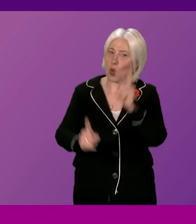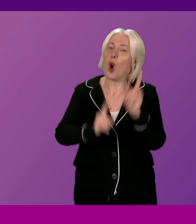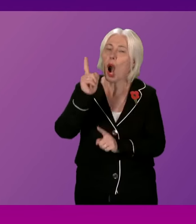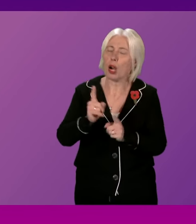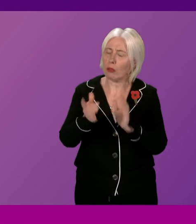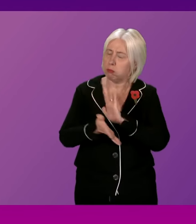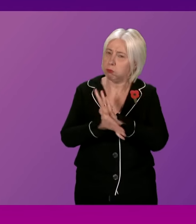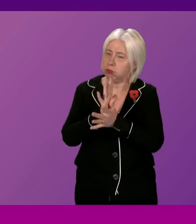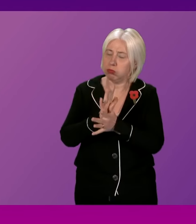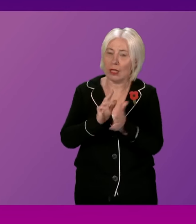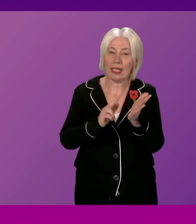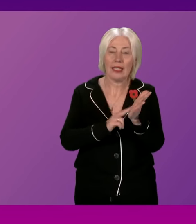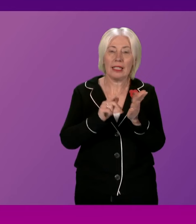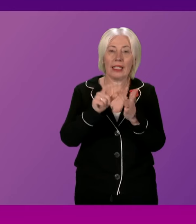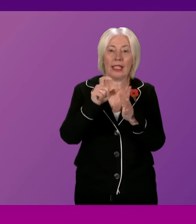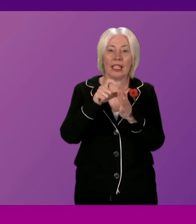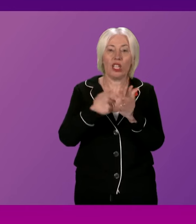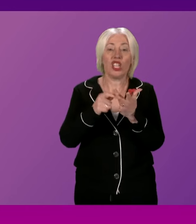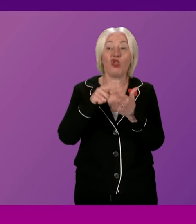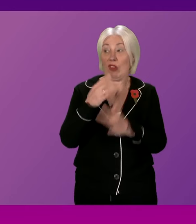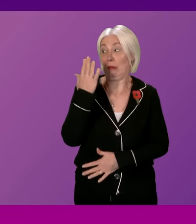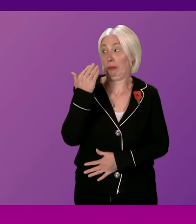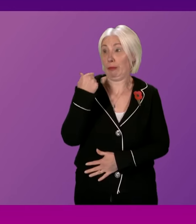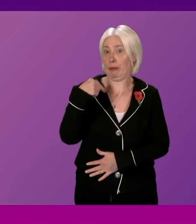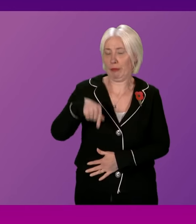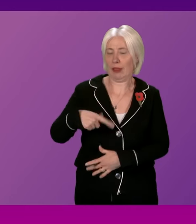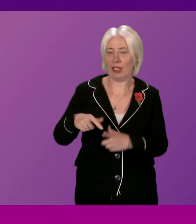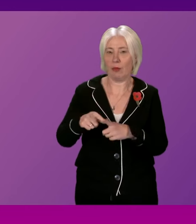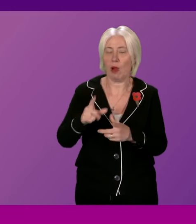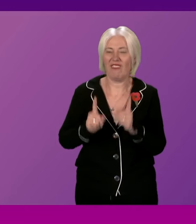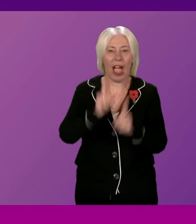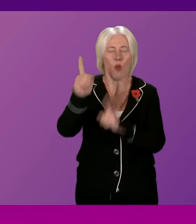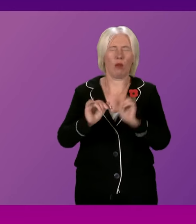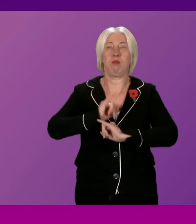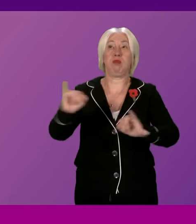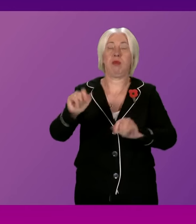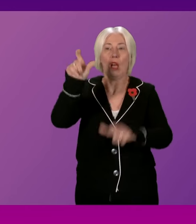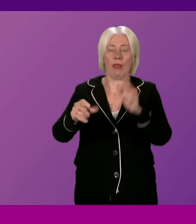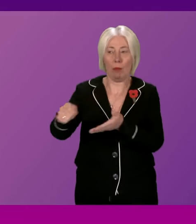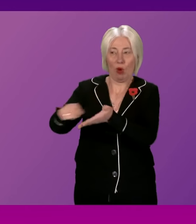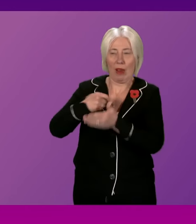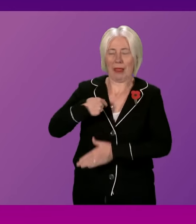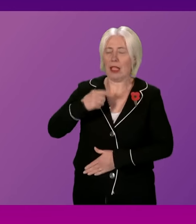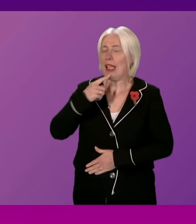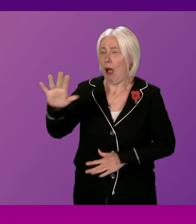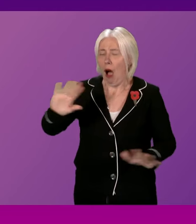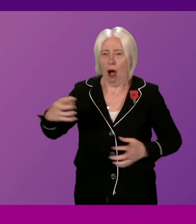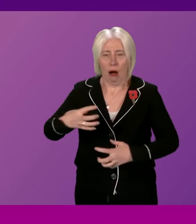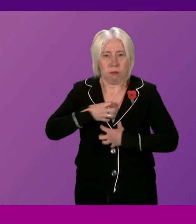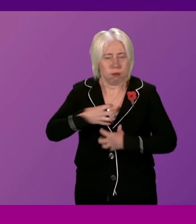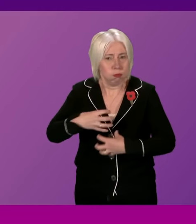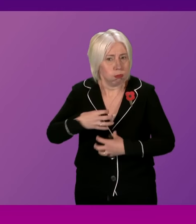disorder in Nidjri just a few days ago. And constituents have written to me and told me about how terrified